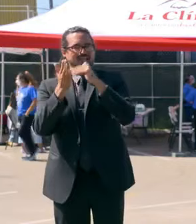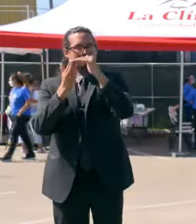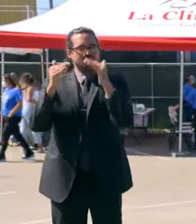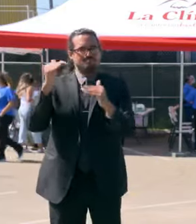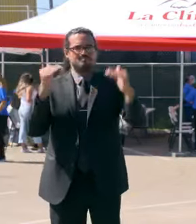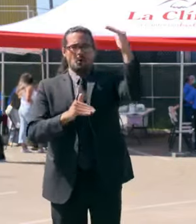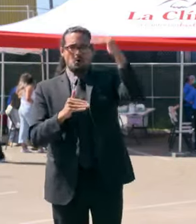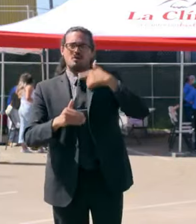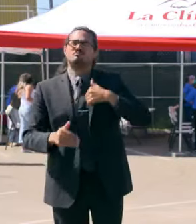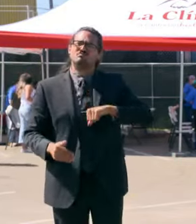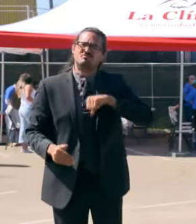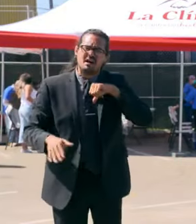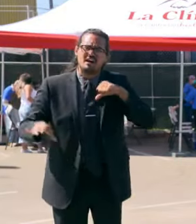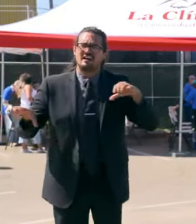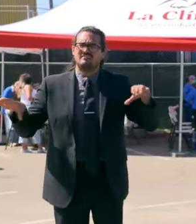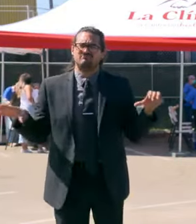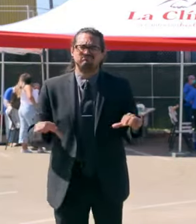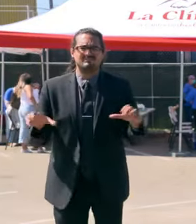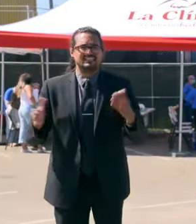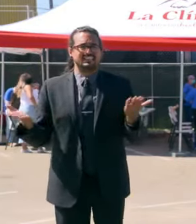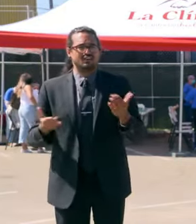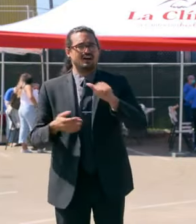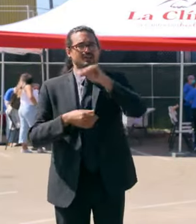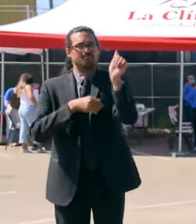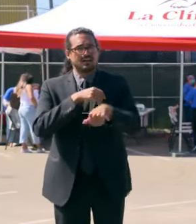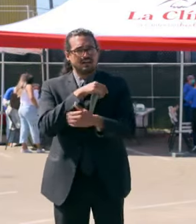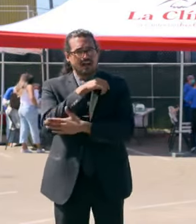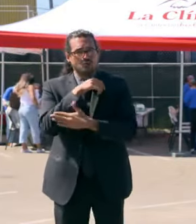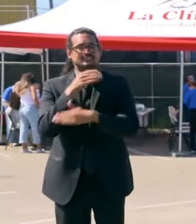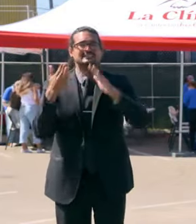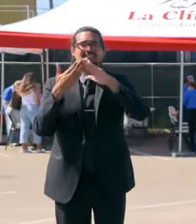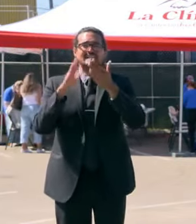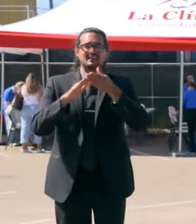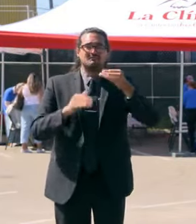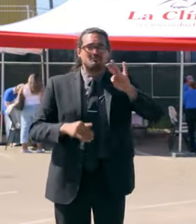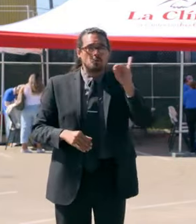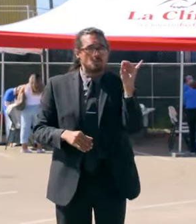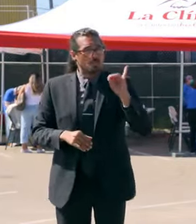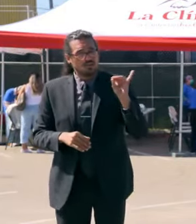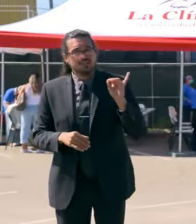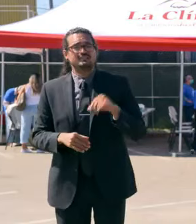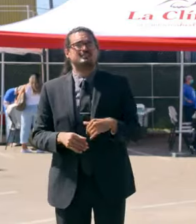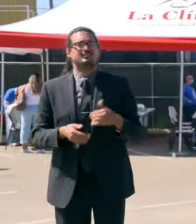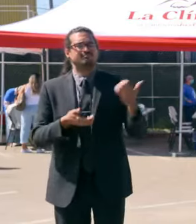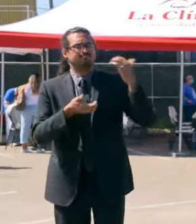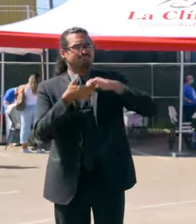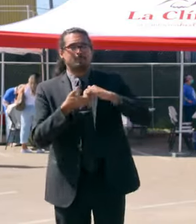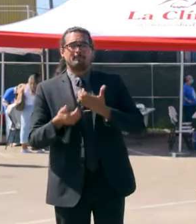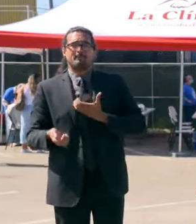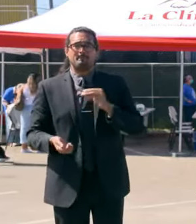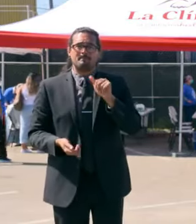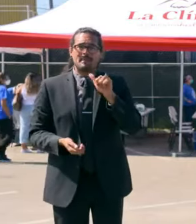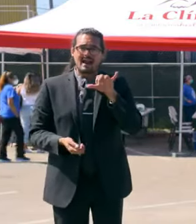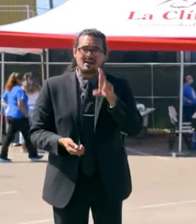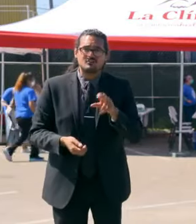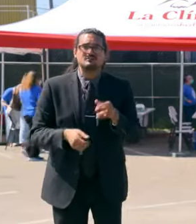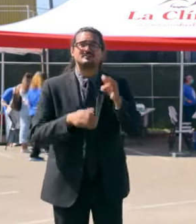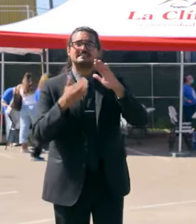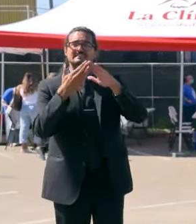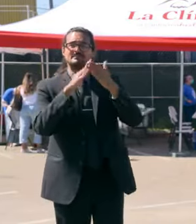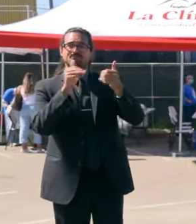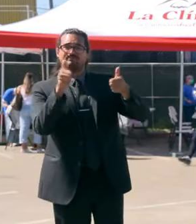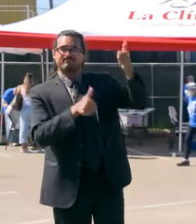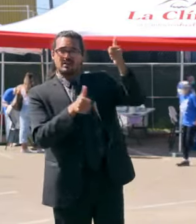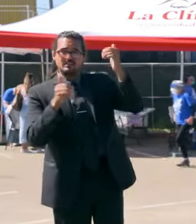and Oakland. And I'm very grateful to be joined by the supervisor, by the mayor, and, of course, the extraordinary work that